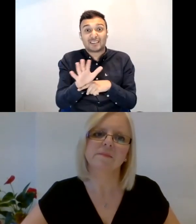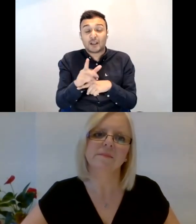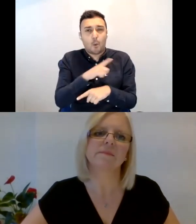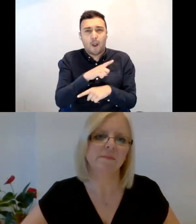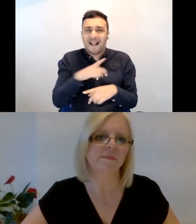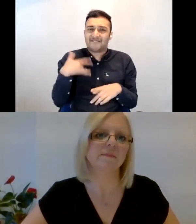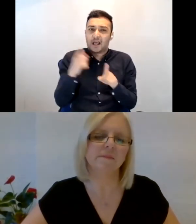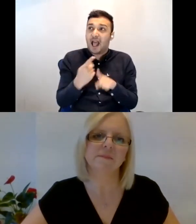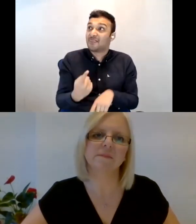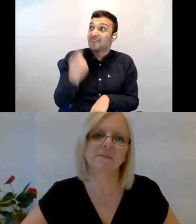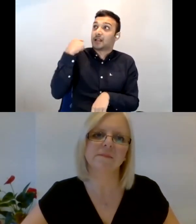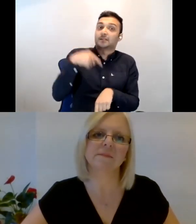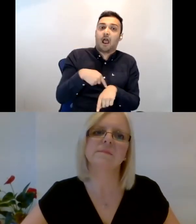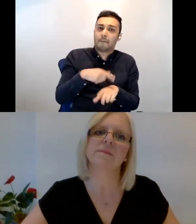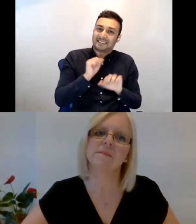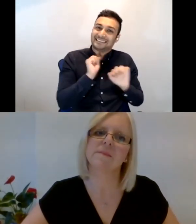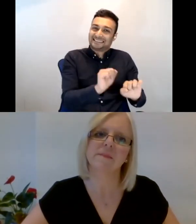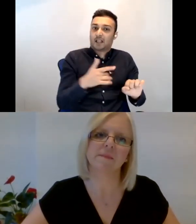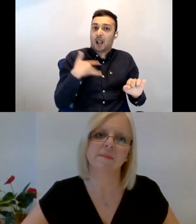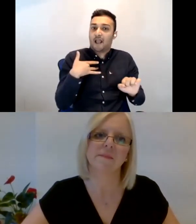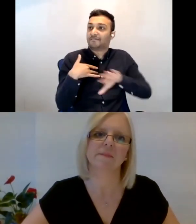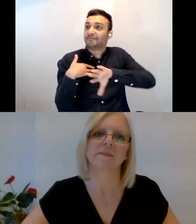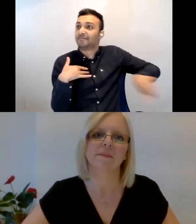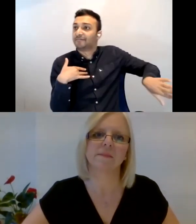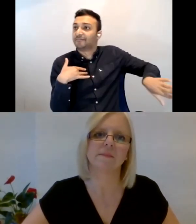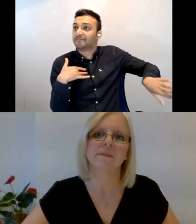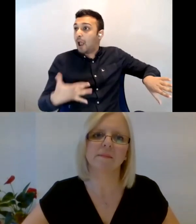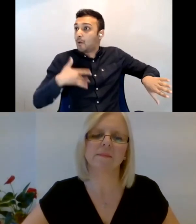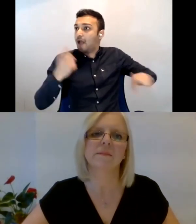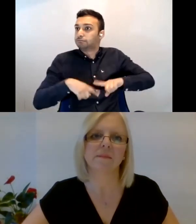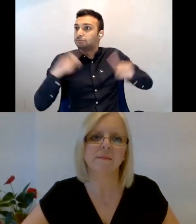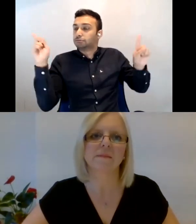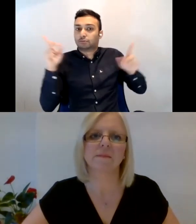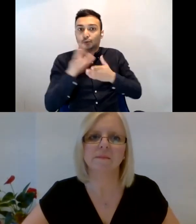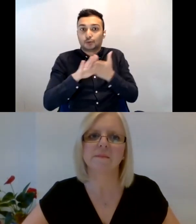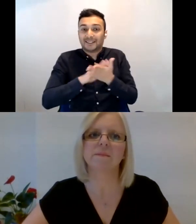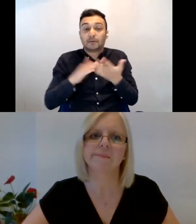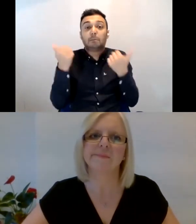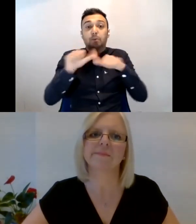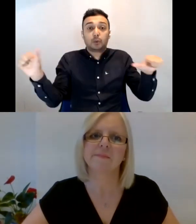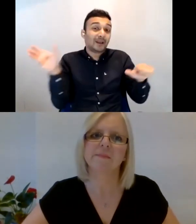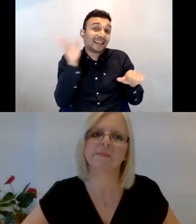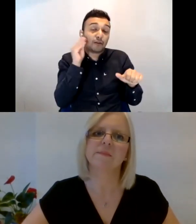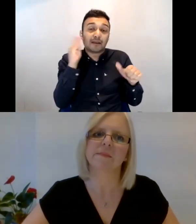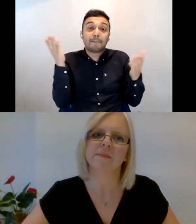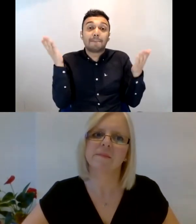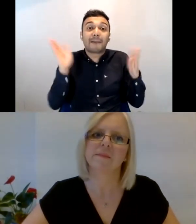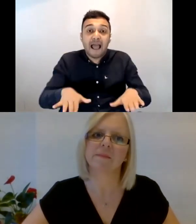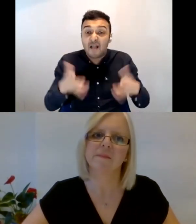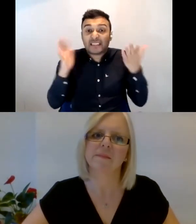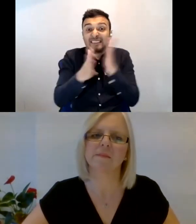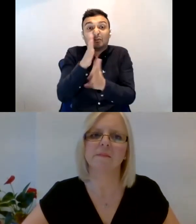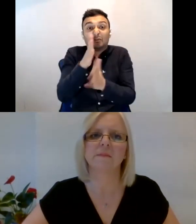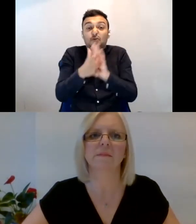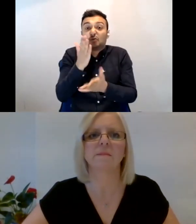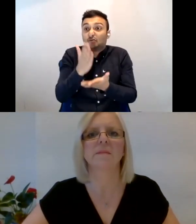so different. So it's nothing. I even spoke to my parents about once I got my hearing back, that was kind of it. We never really spoke about